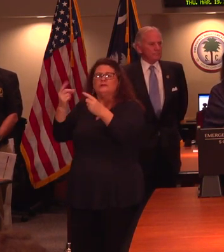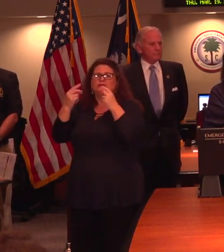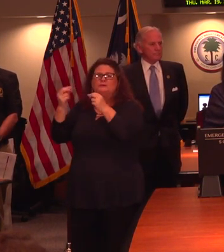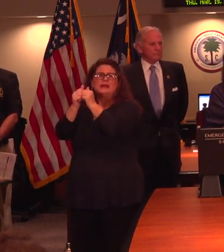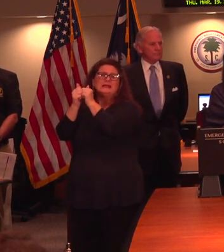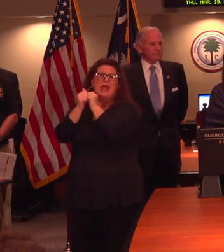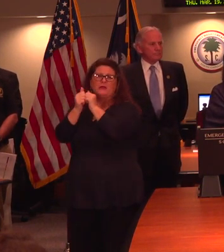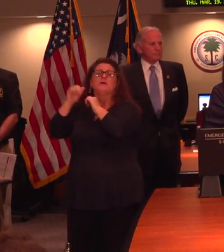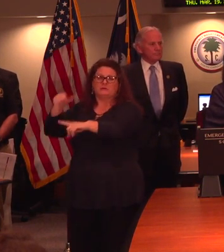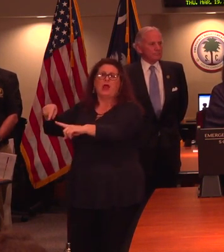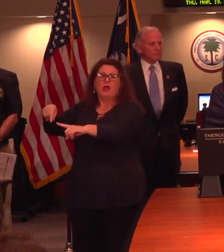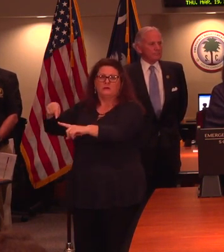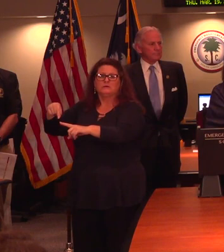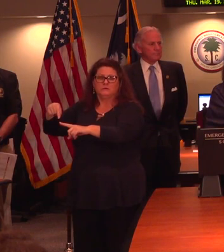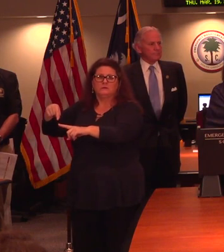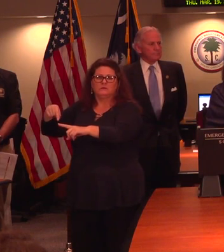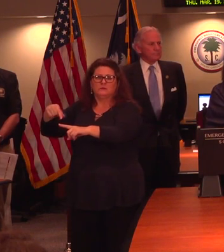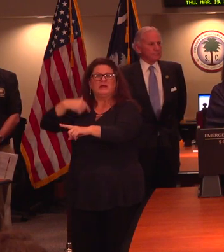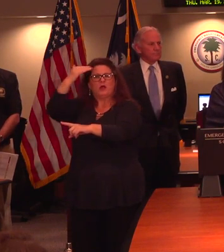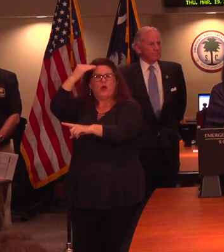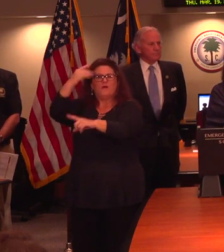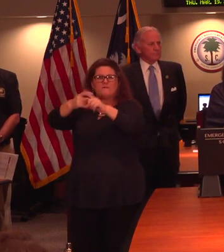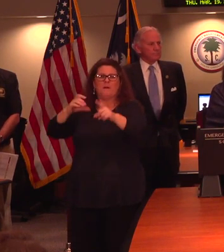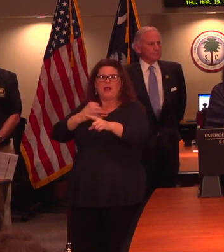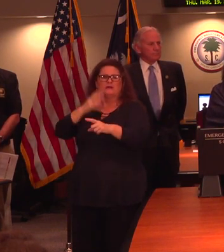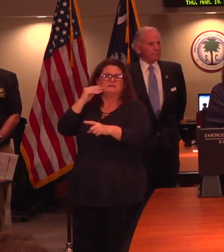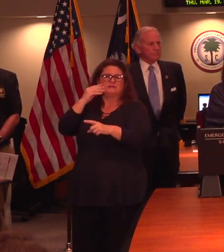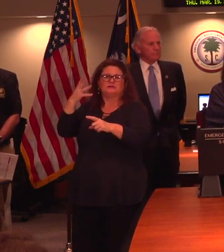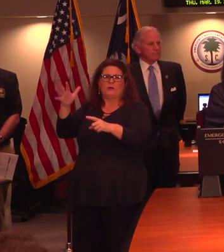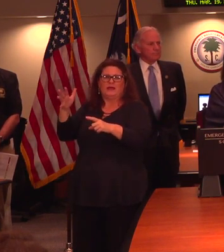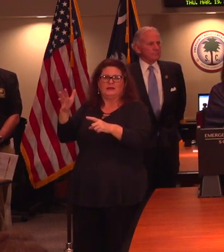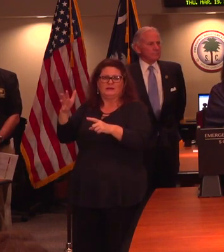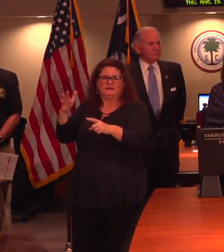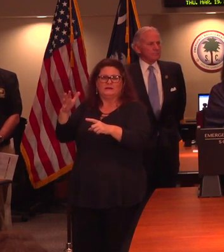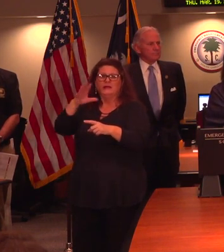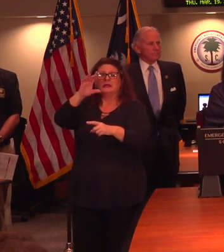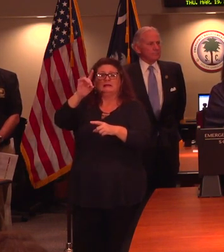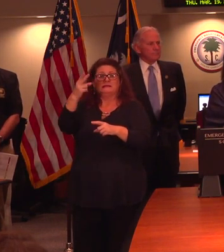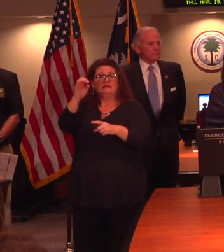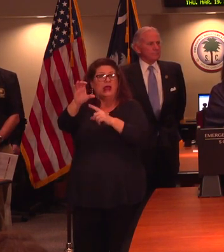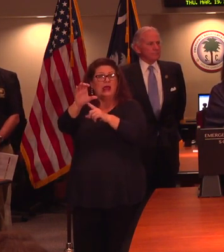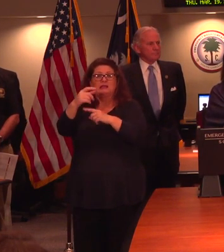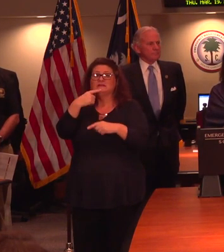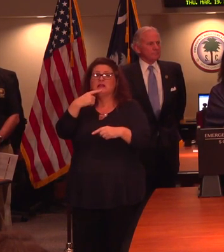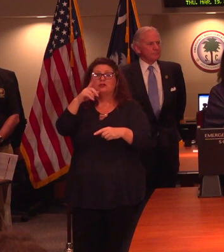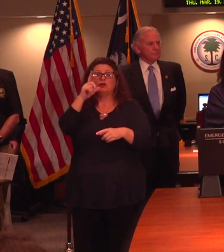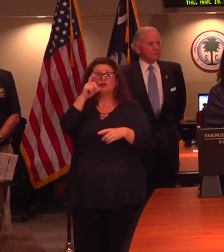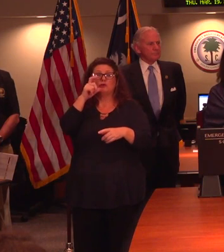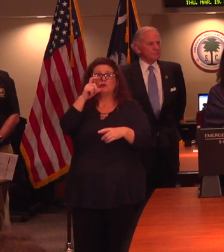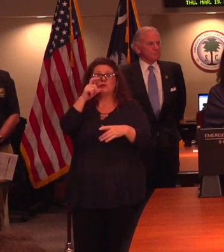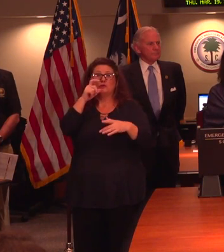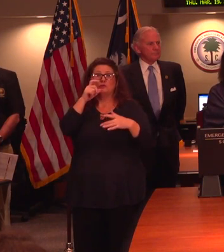these public places where cases have been. DHEC would advise no additional measures for anyone who has been present